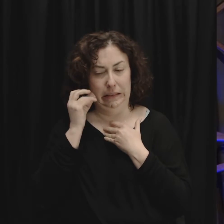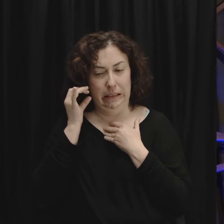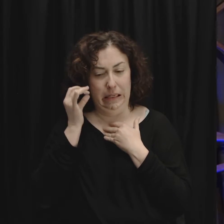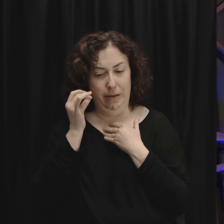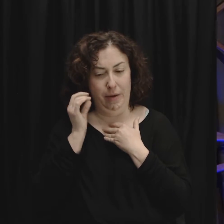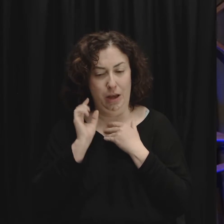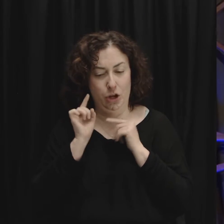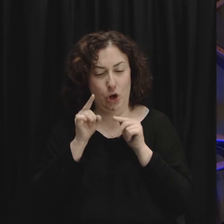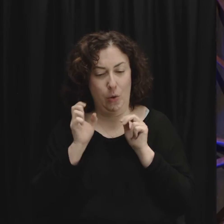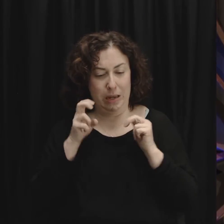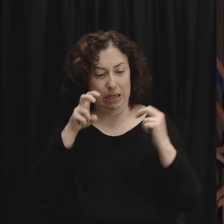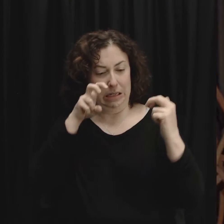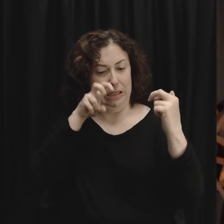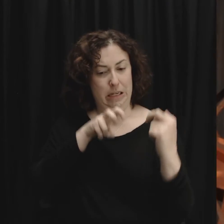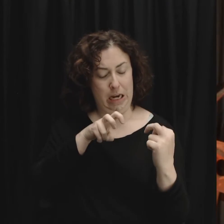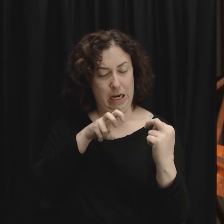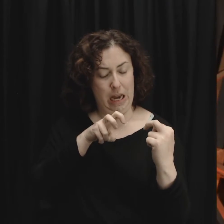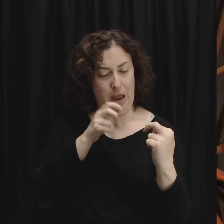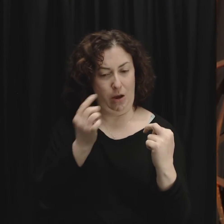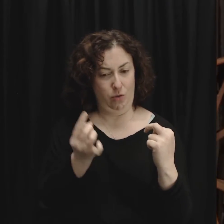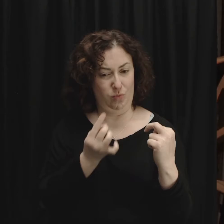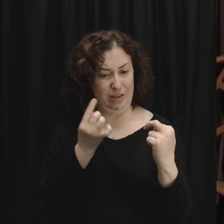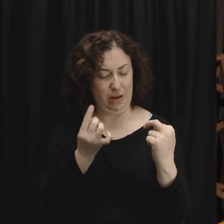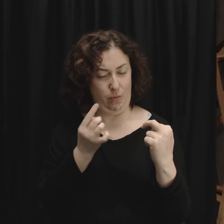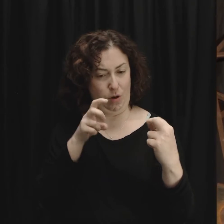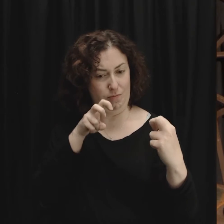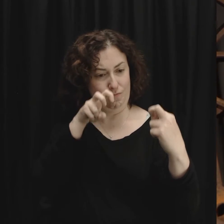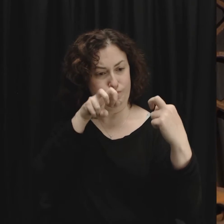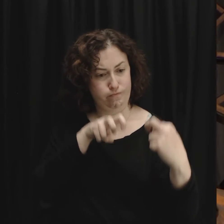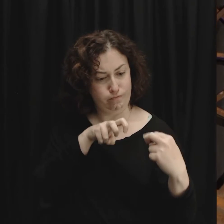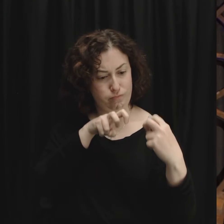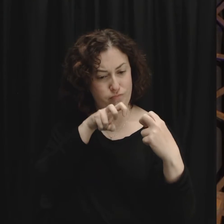sitting down with that family member with that friend with